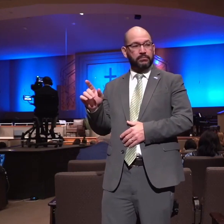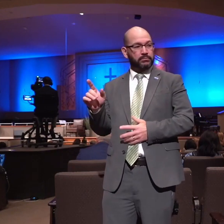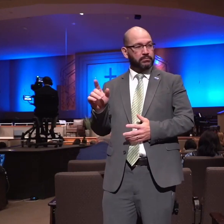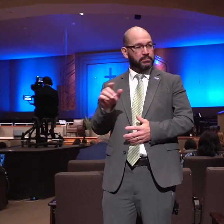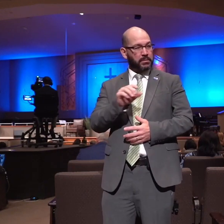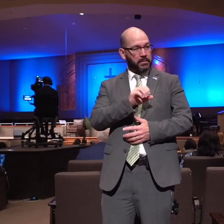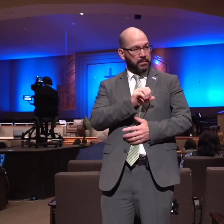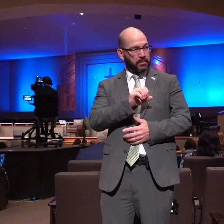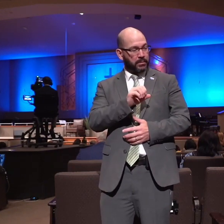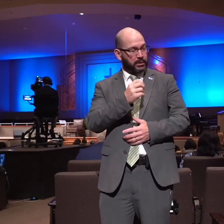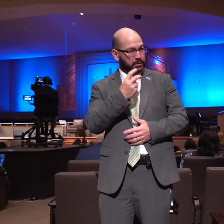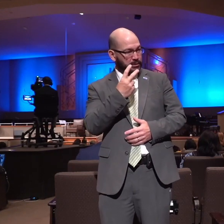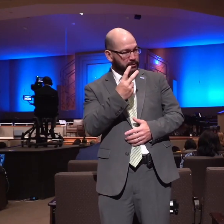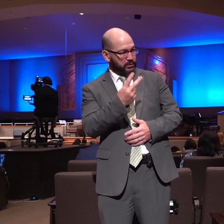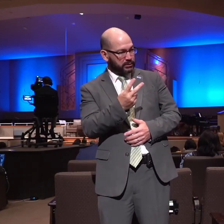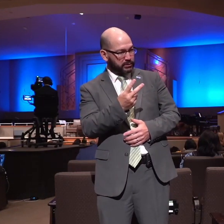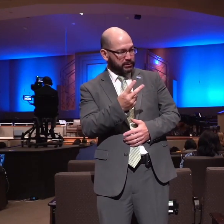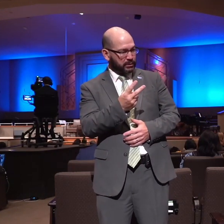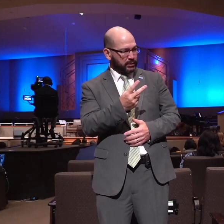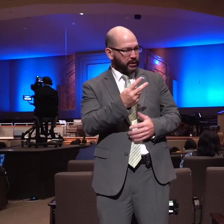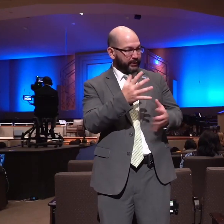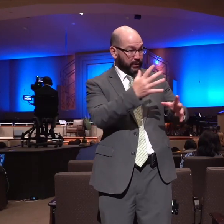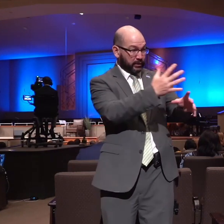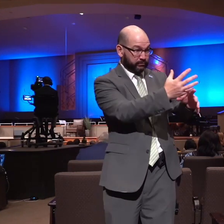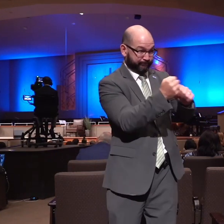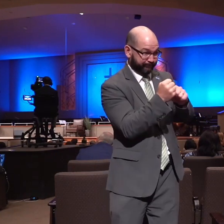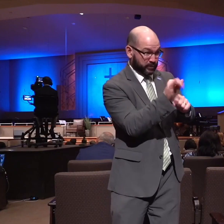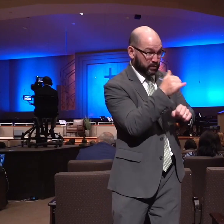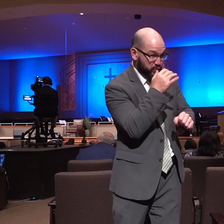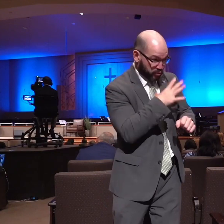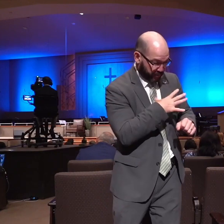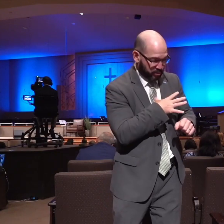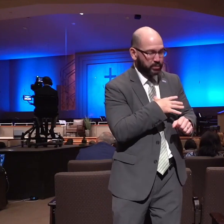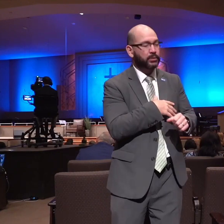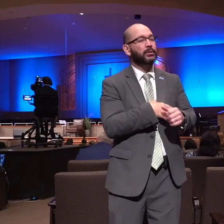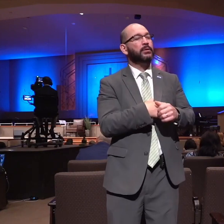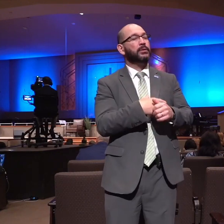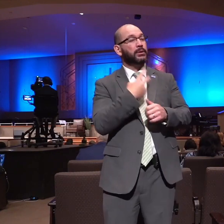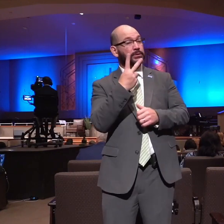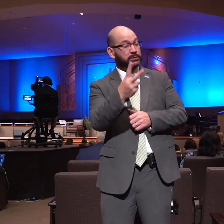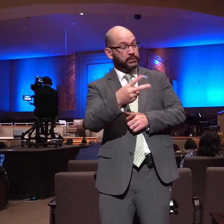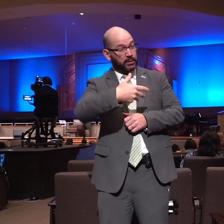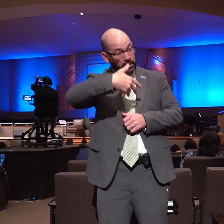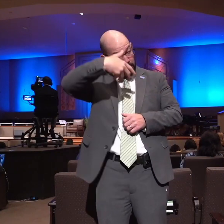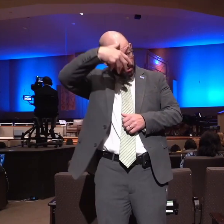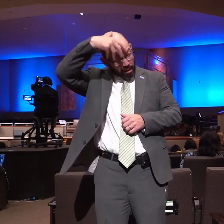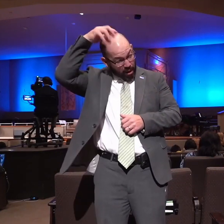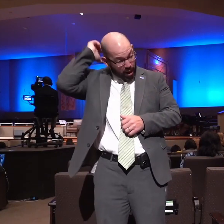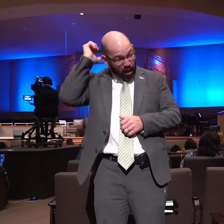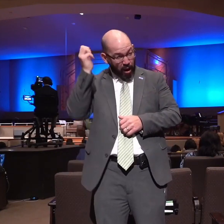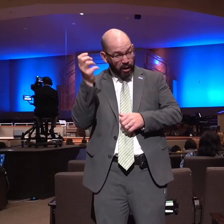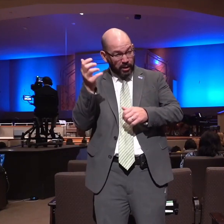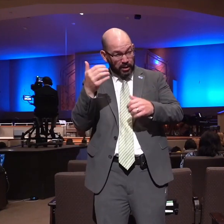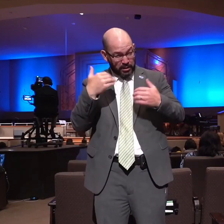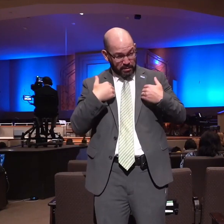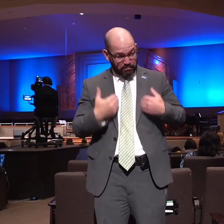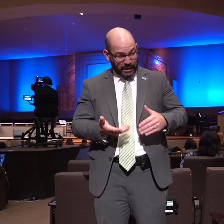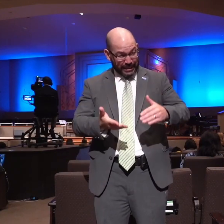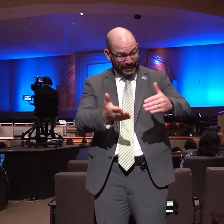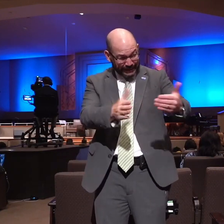to see the carcass of the lion the one that he killed and behold there was a swarm of bees and honey in the carcass of the